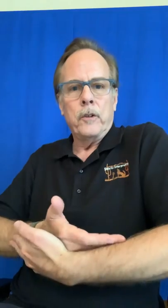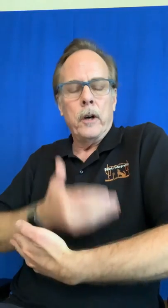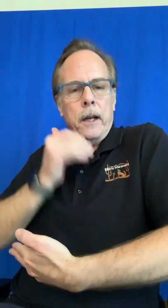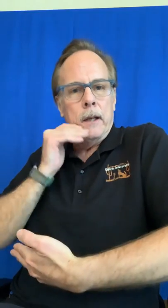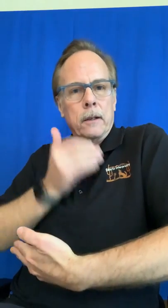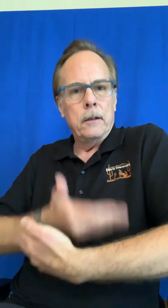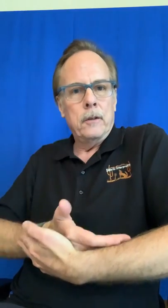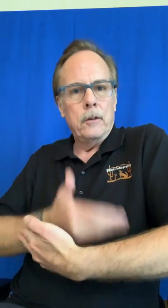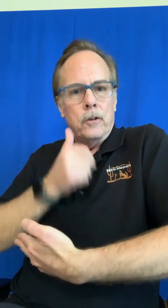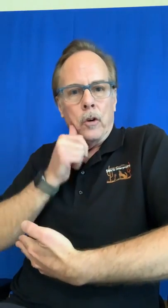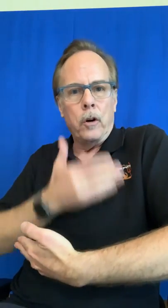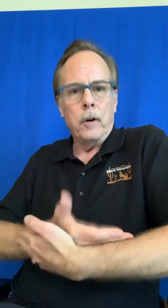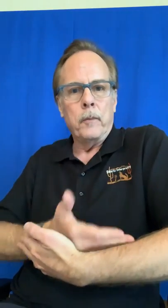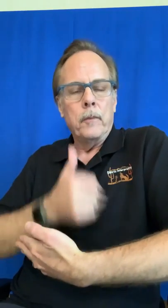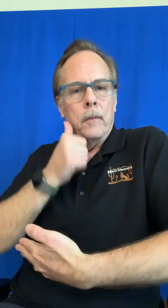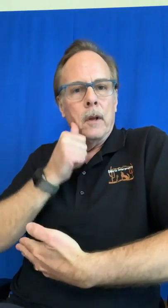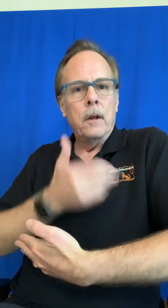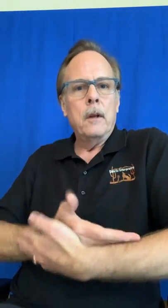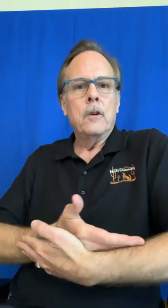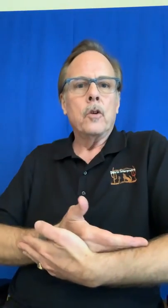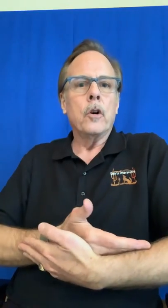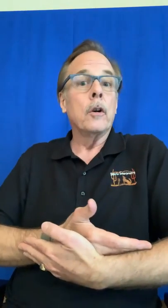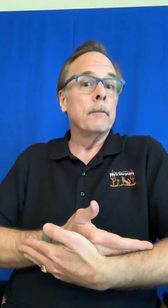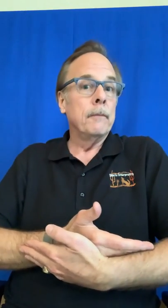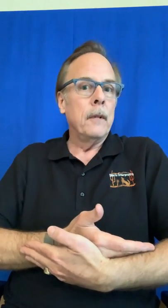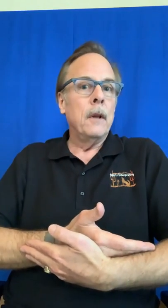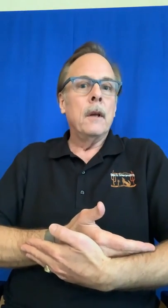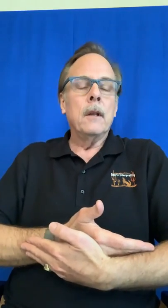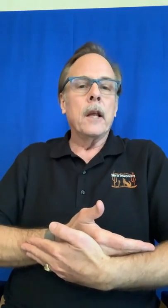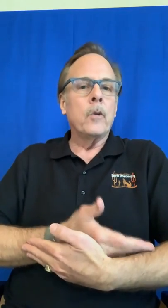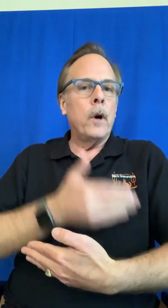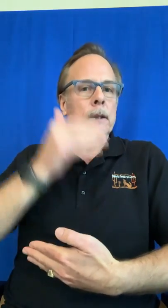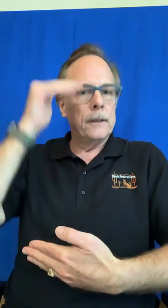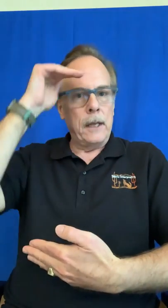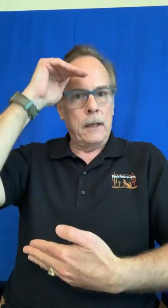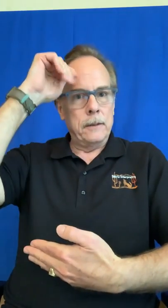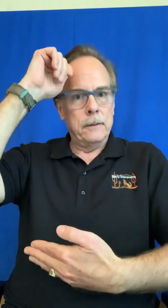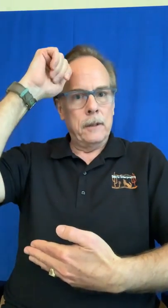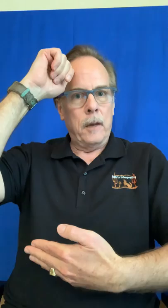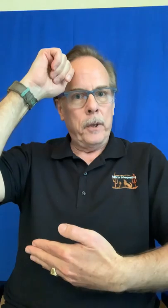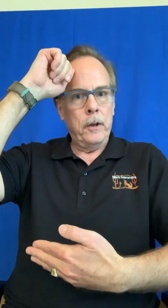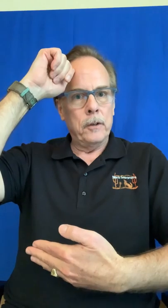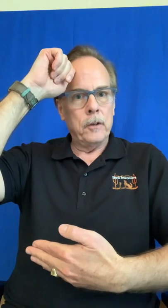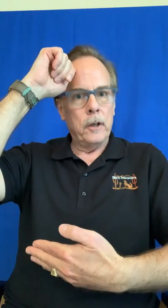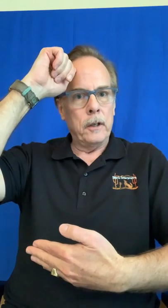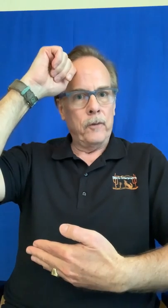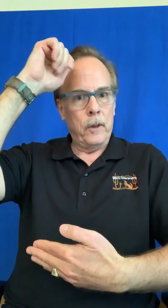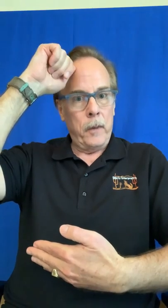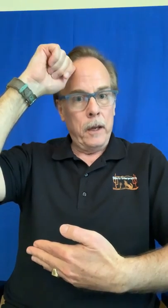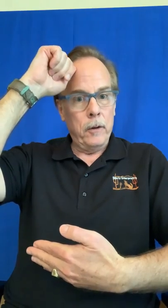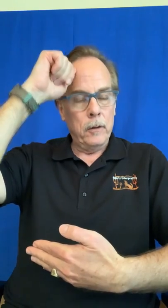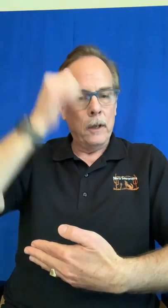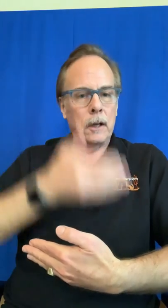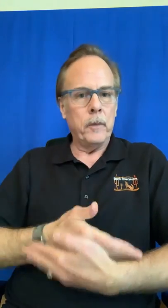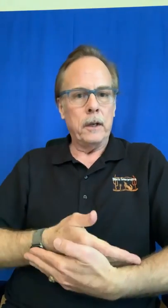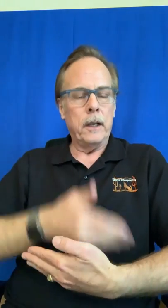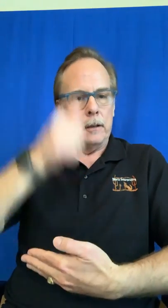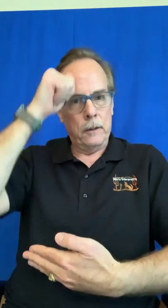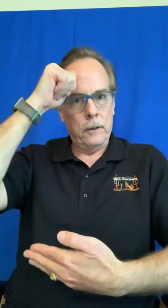your hand your arm daughter likewise son up here starting up for the male and coming down to